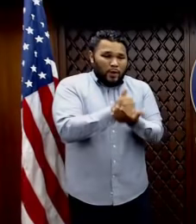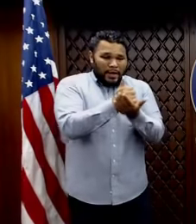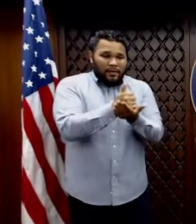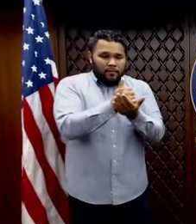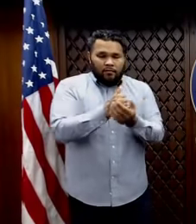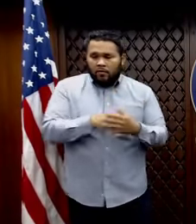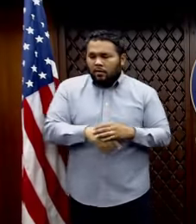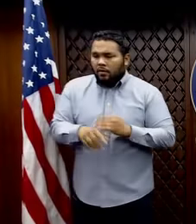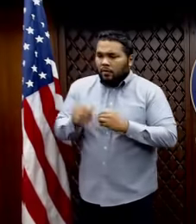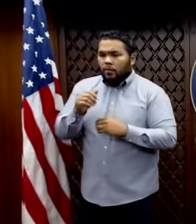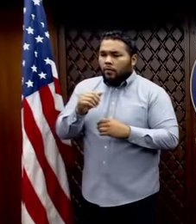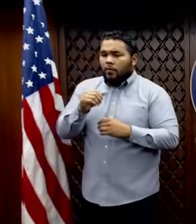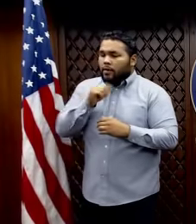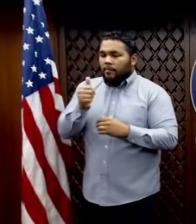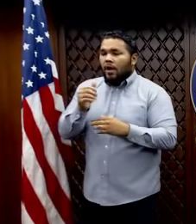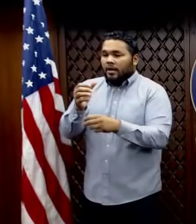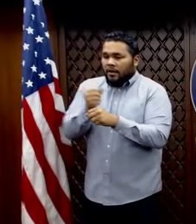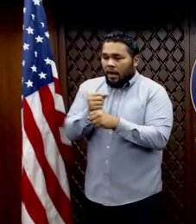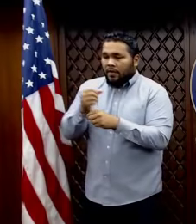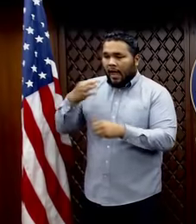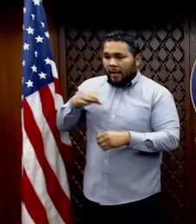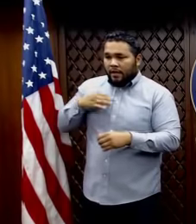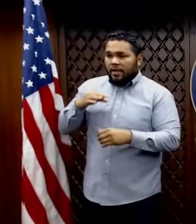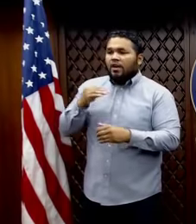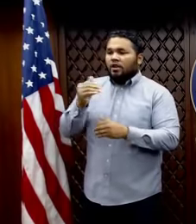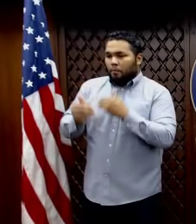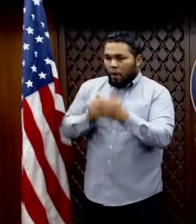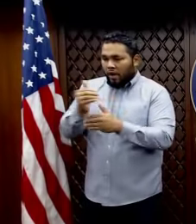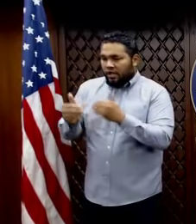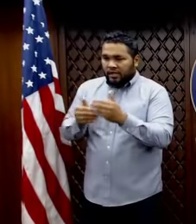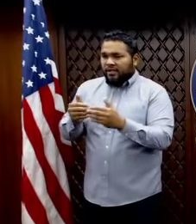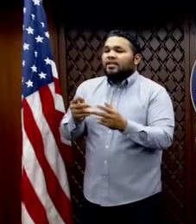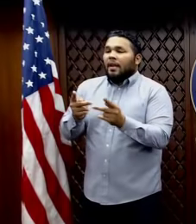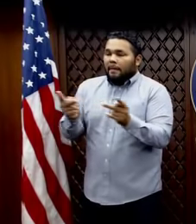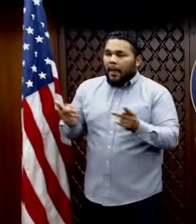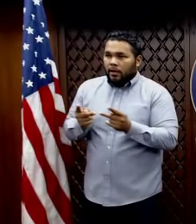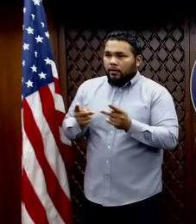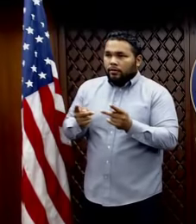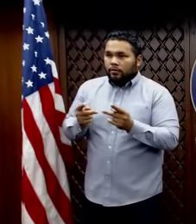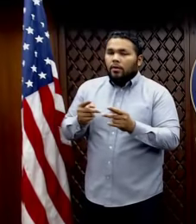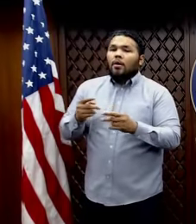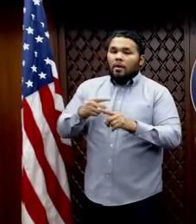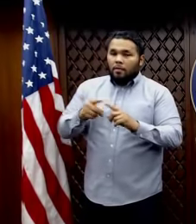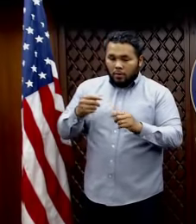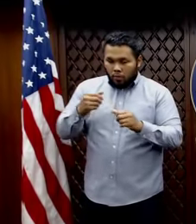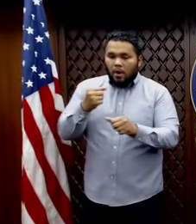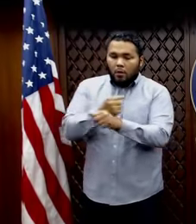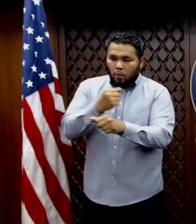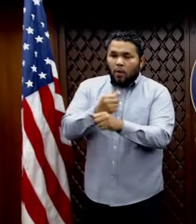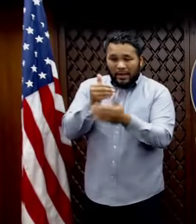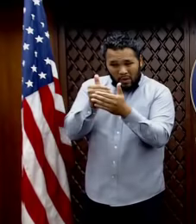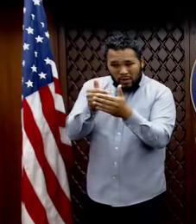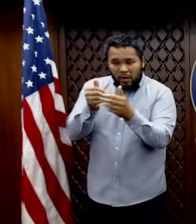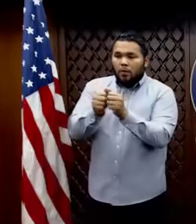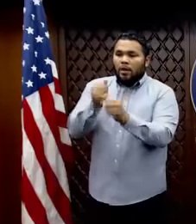the actual application process on in place. Uh, we are working though very closely with employers